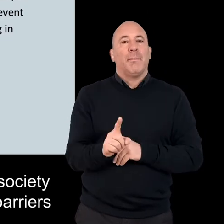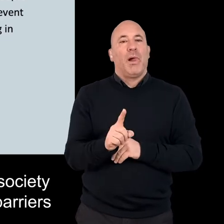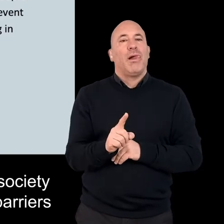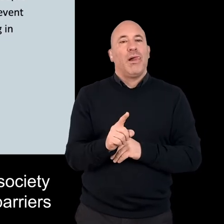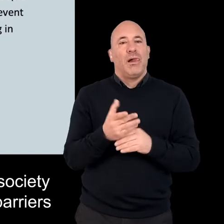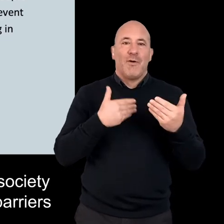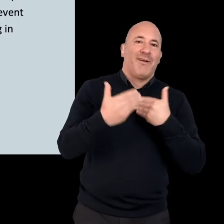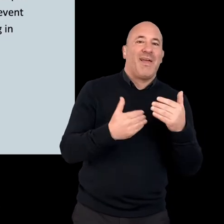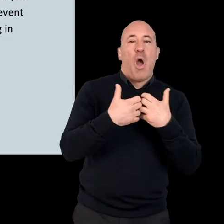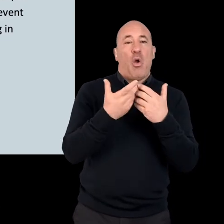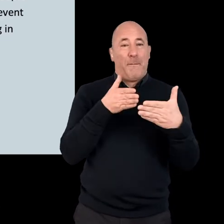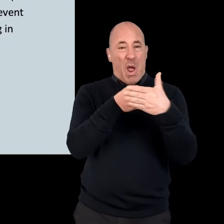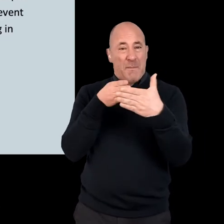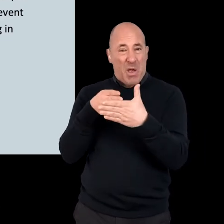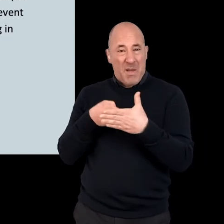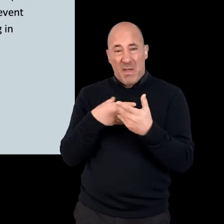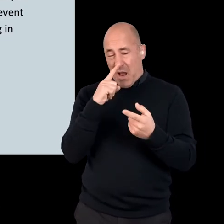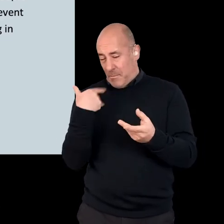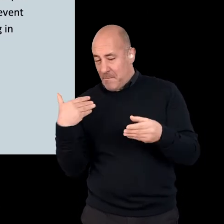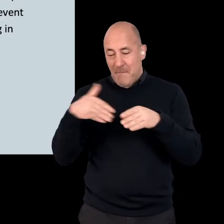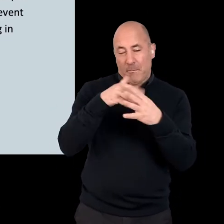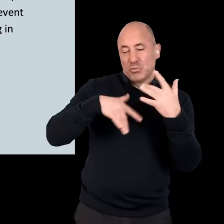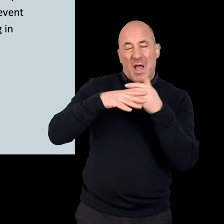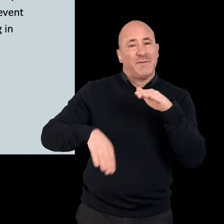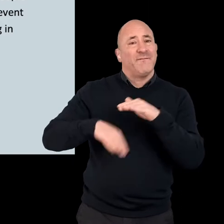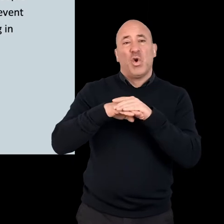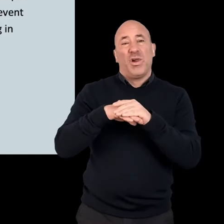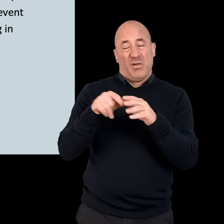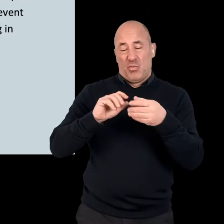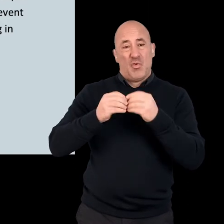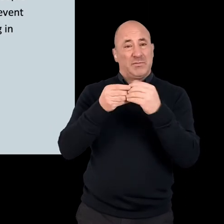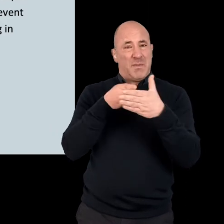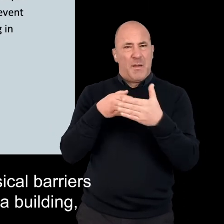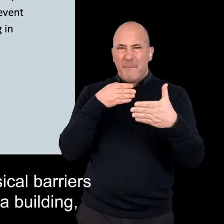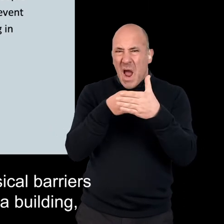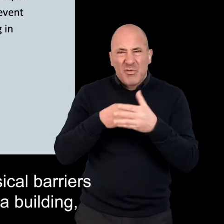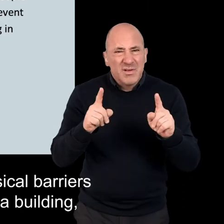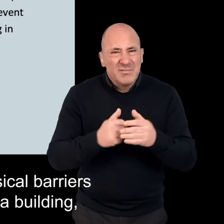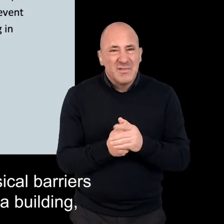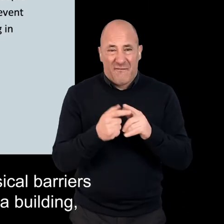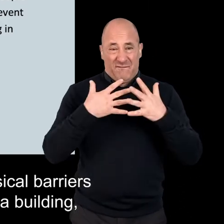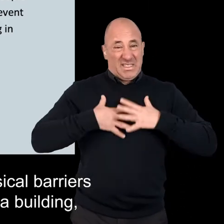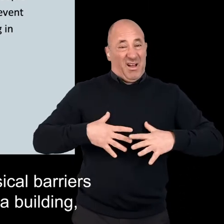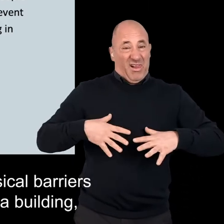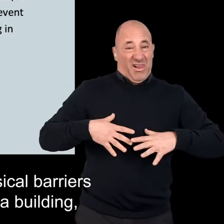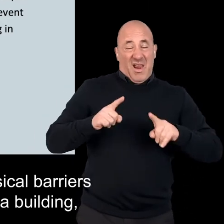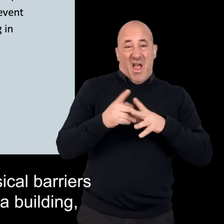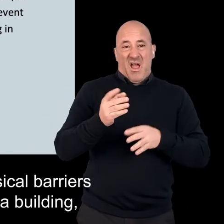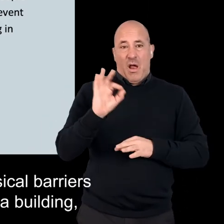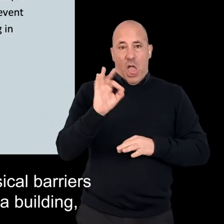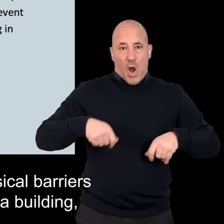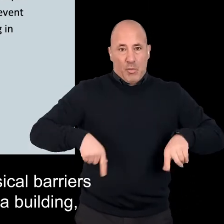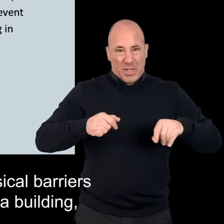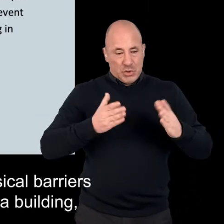by imposing barriers that prevent them from fully participating in society. Examples of barriers could include